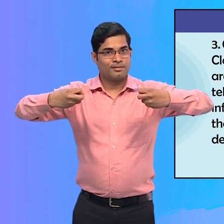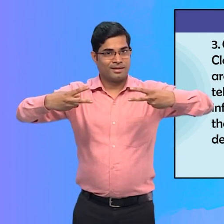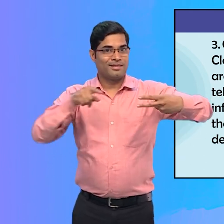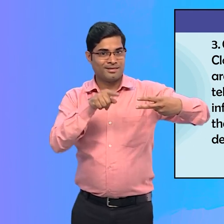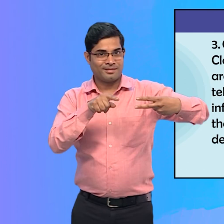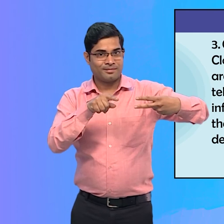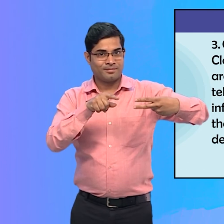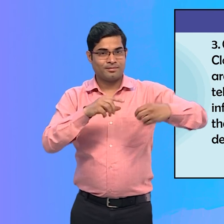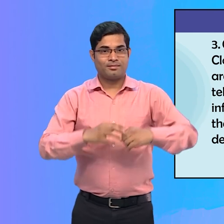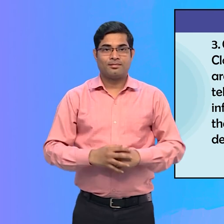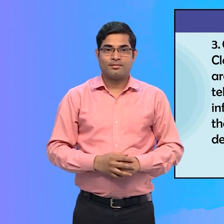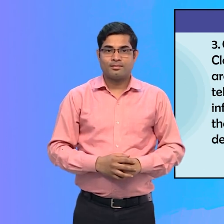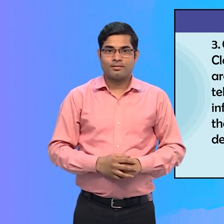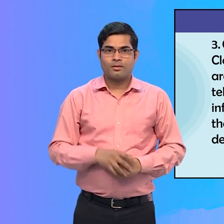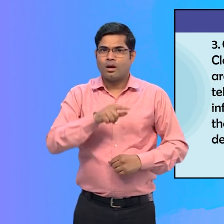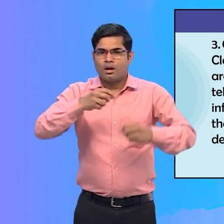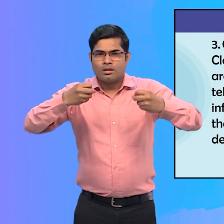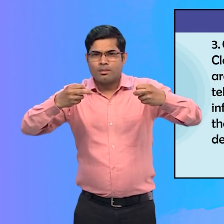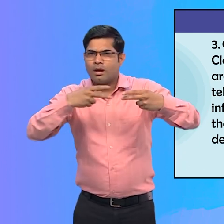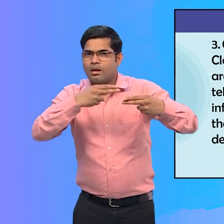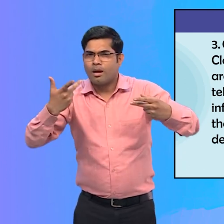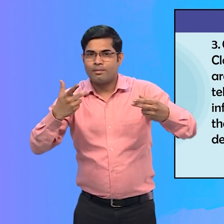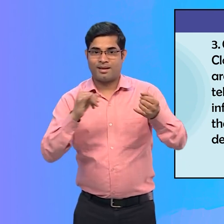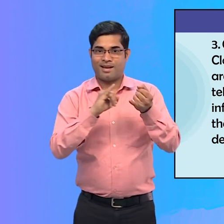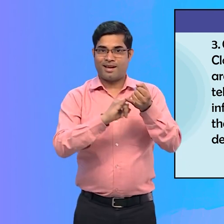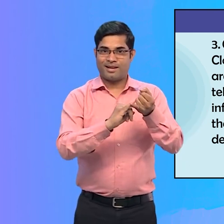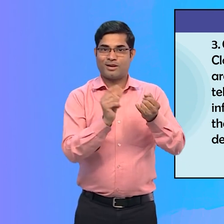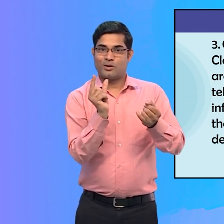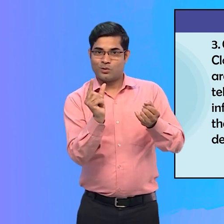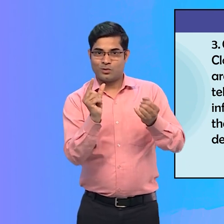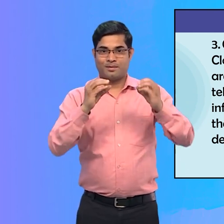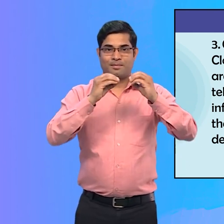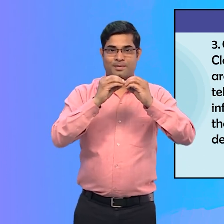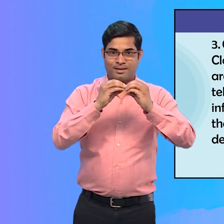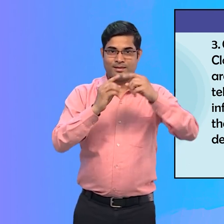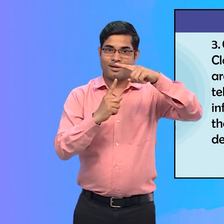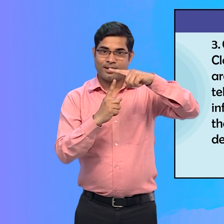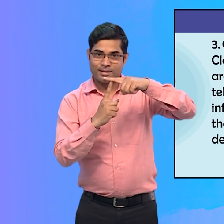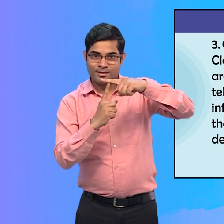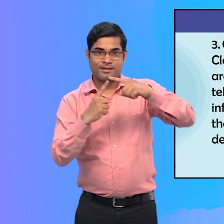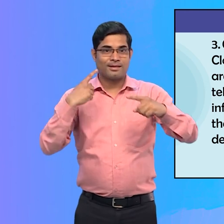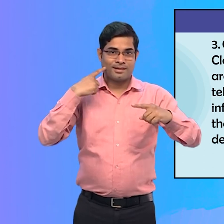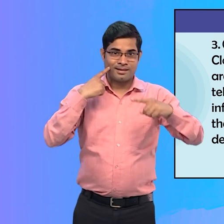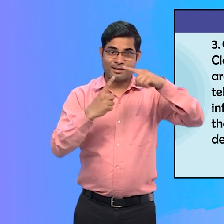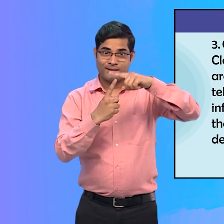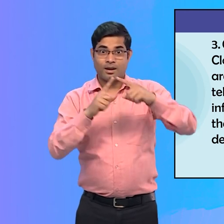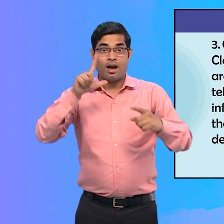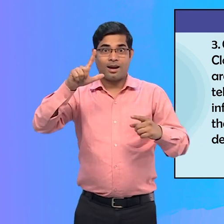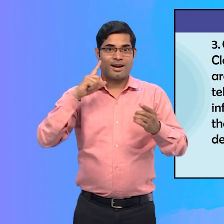also called as subtitling are both processes of displaying text on a television